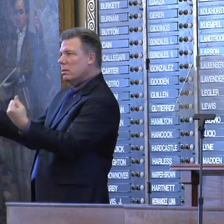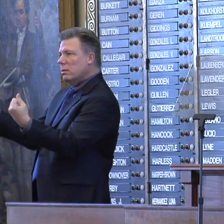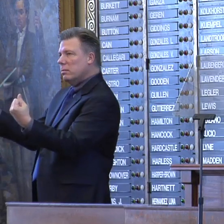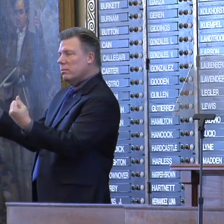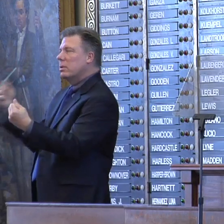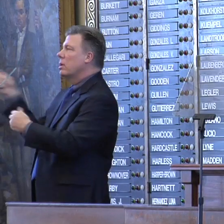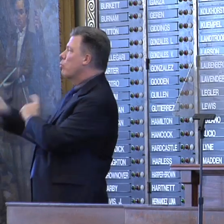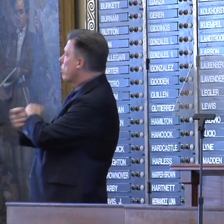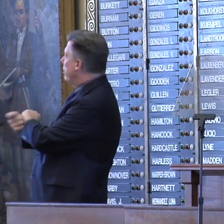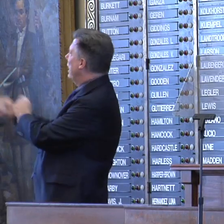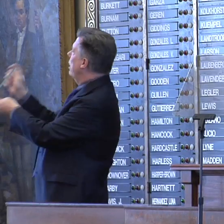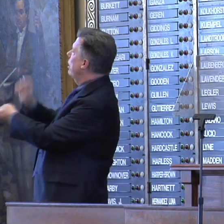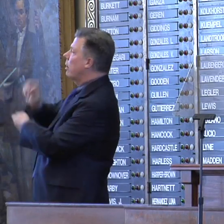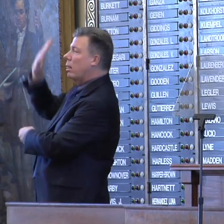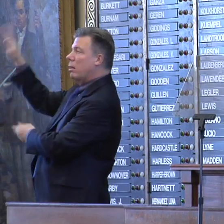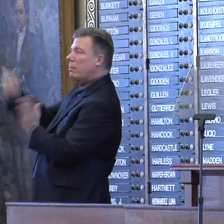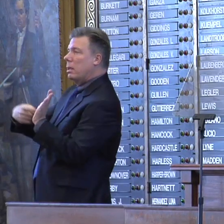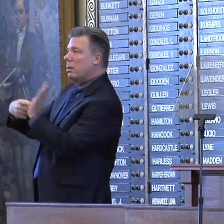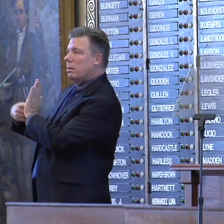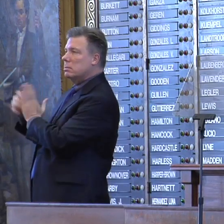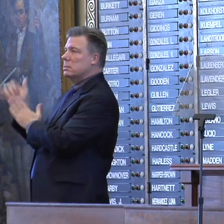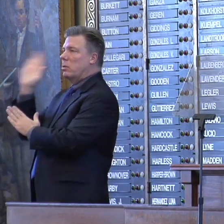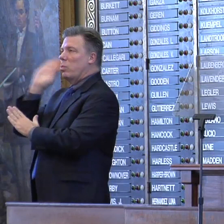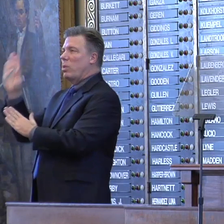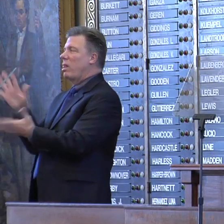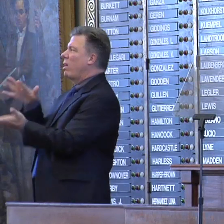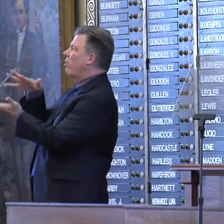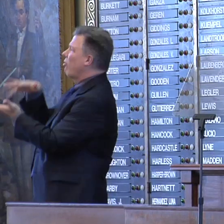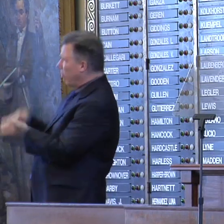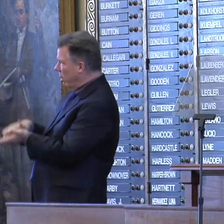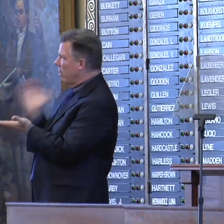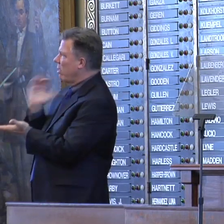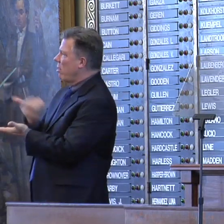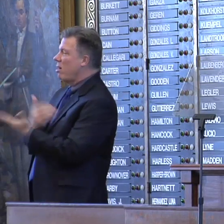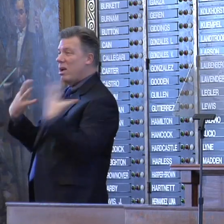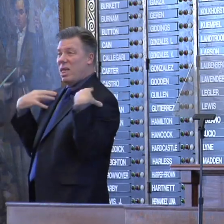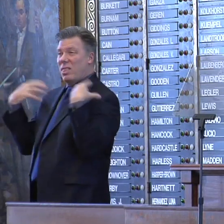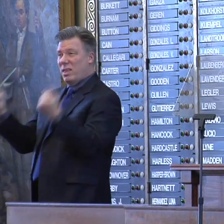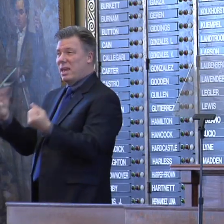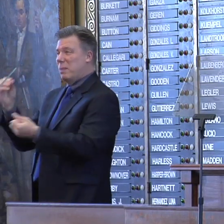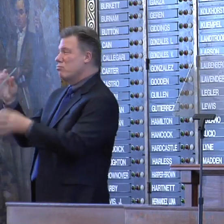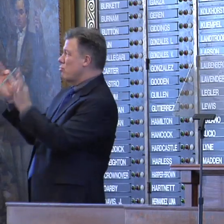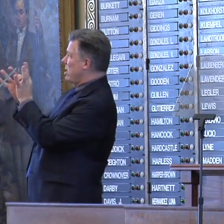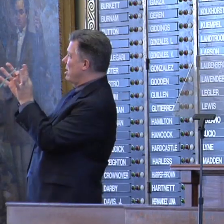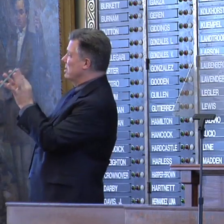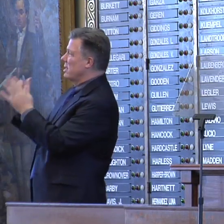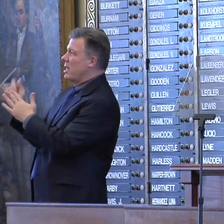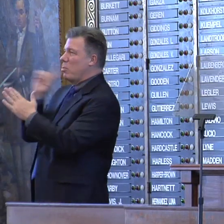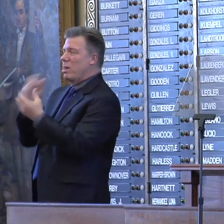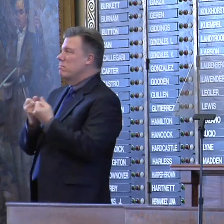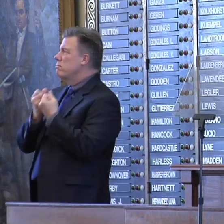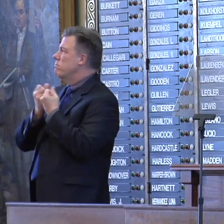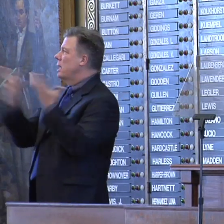Repeal the mandates that will cripple our healthcare system and a price tag that will bust our budget. Our